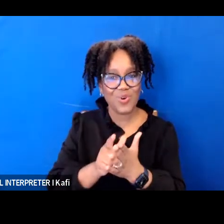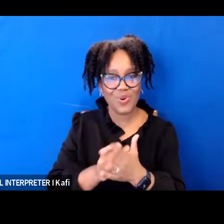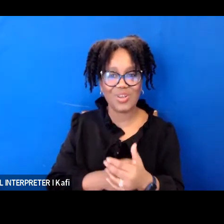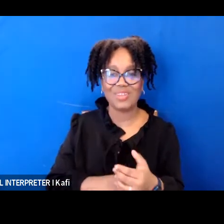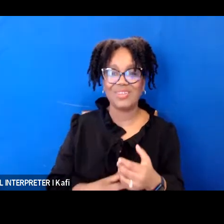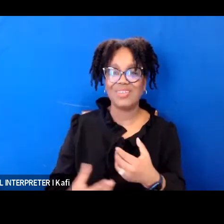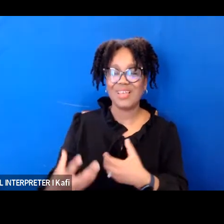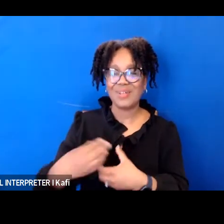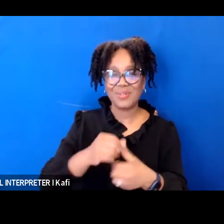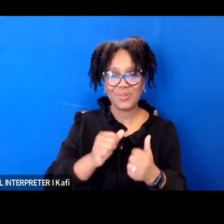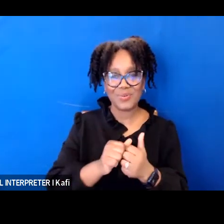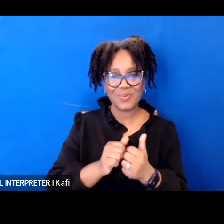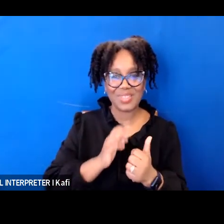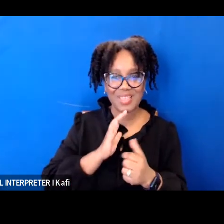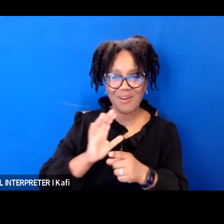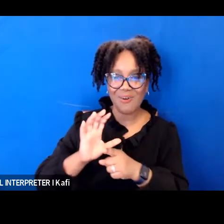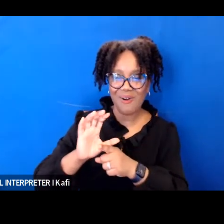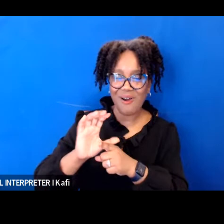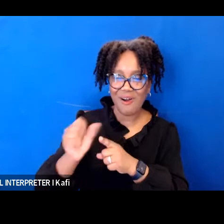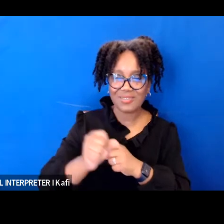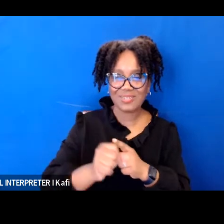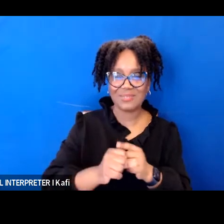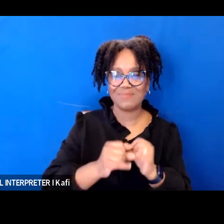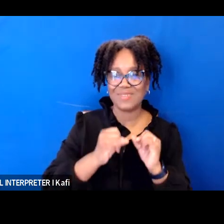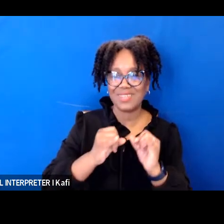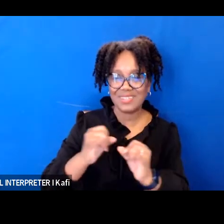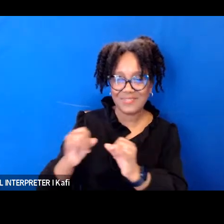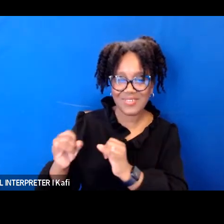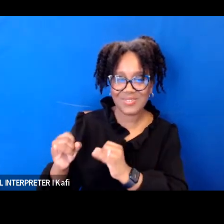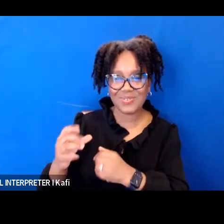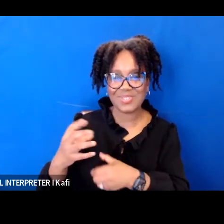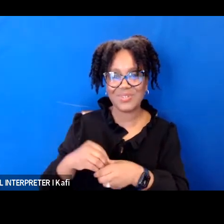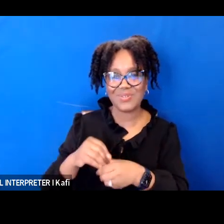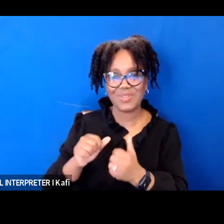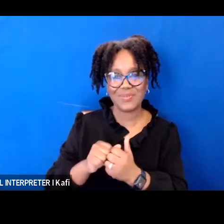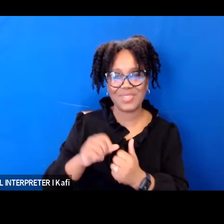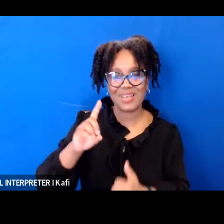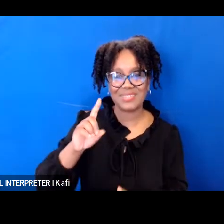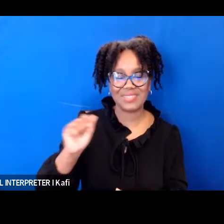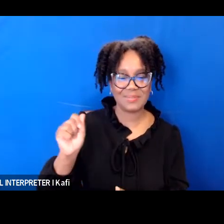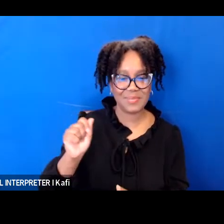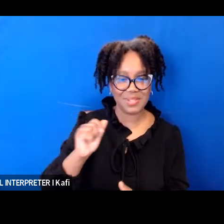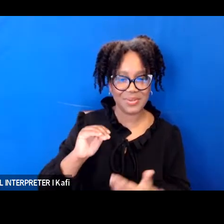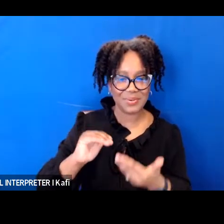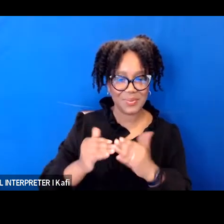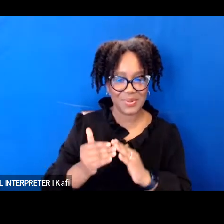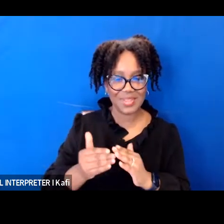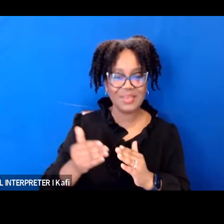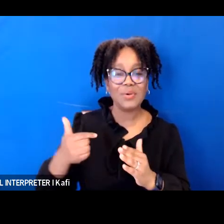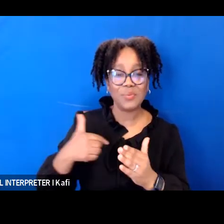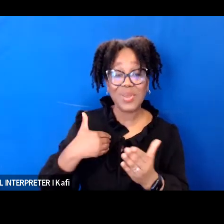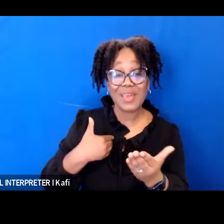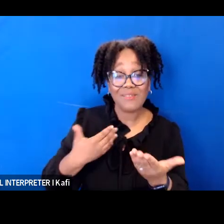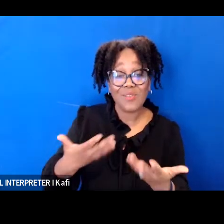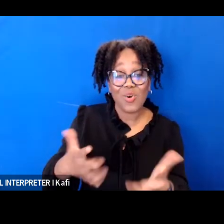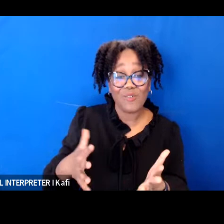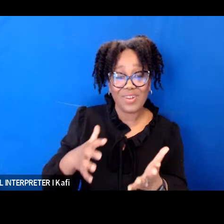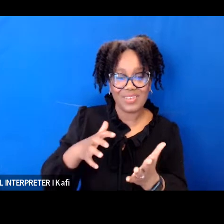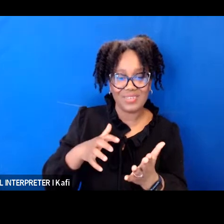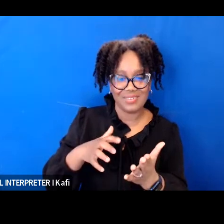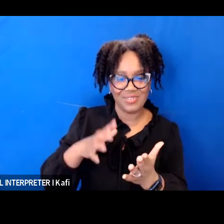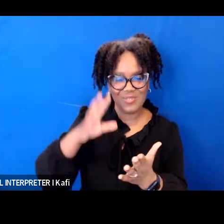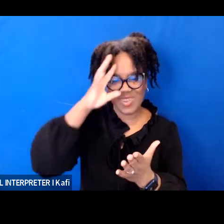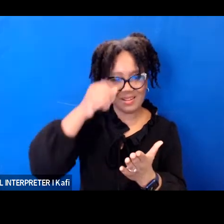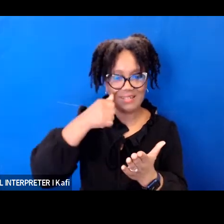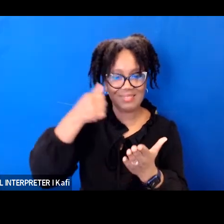disability community um has a sign-on letter to senators and if you would like to join us in our letter